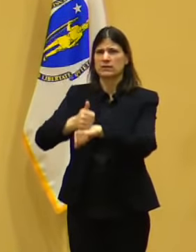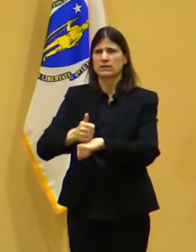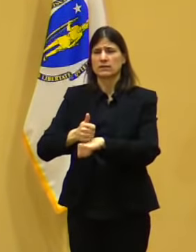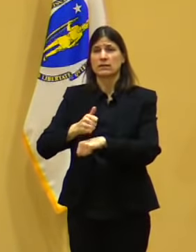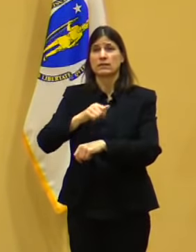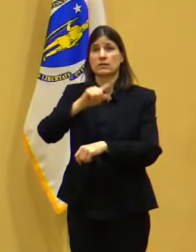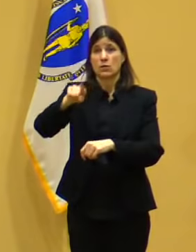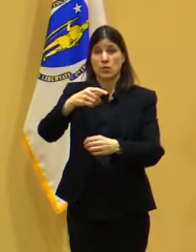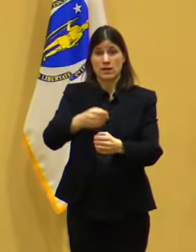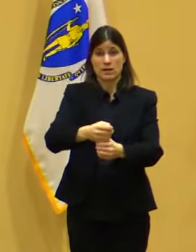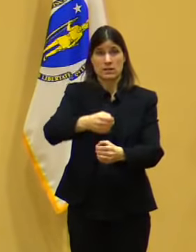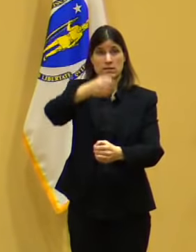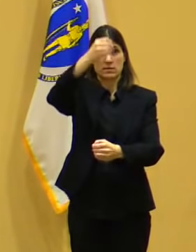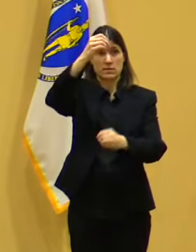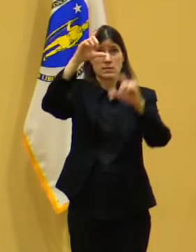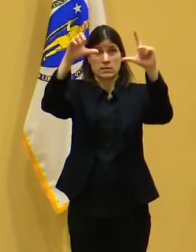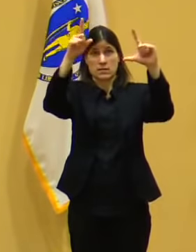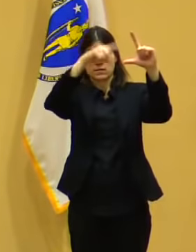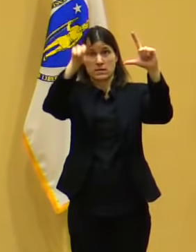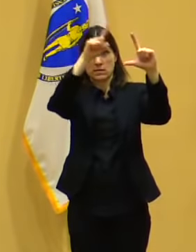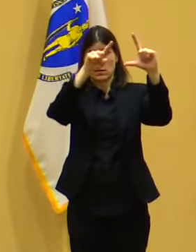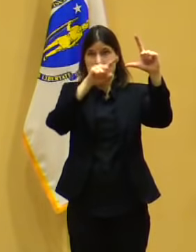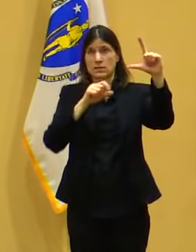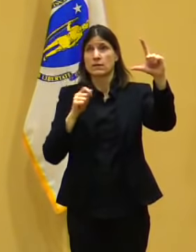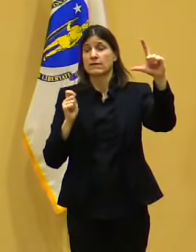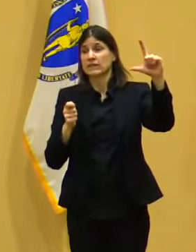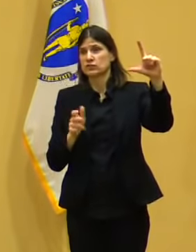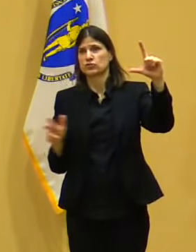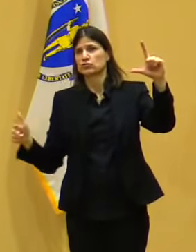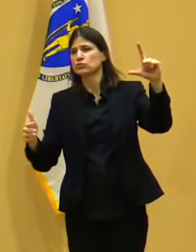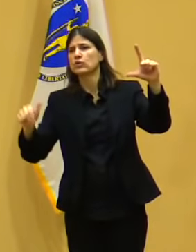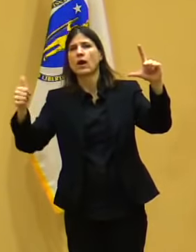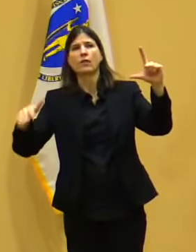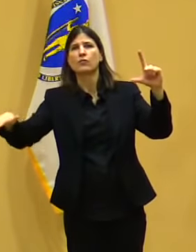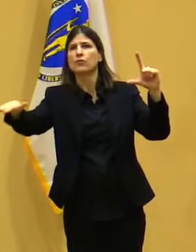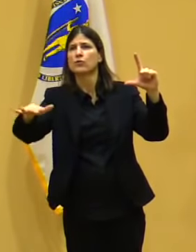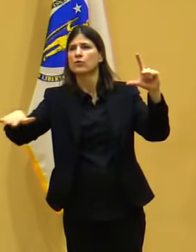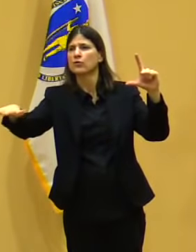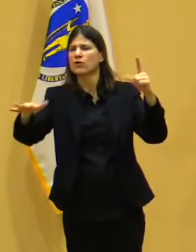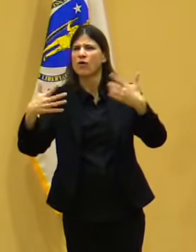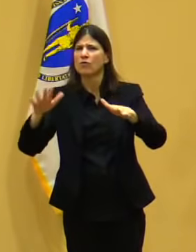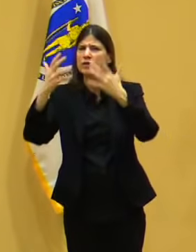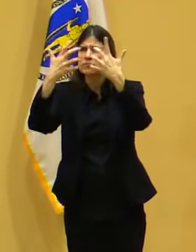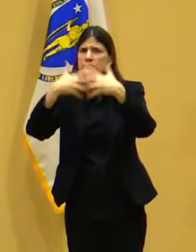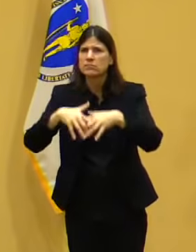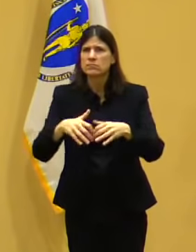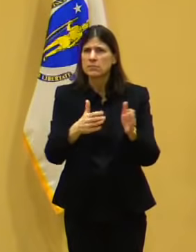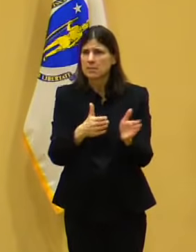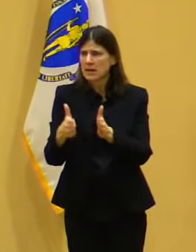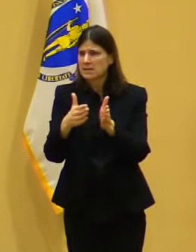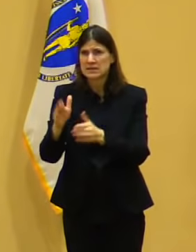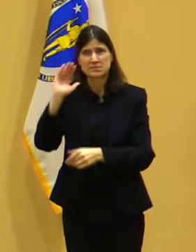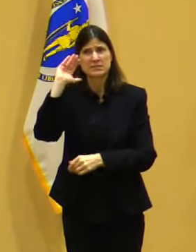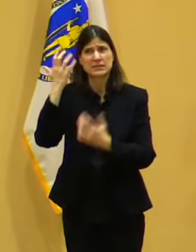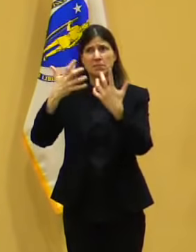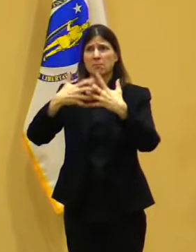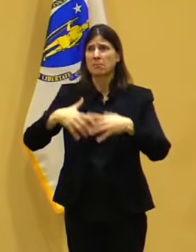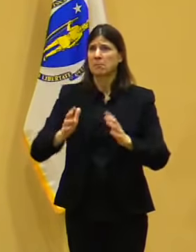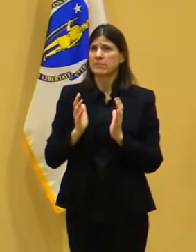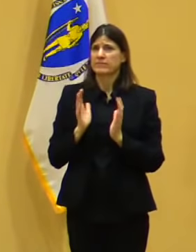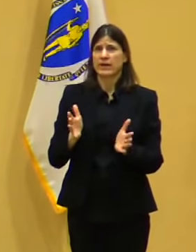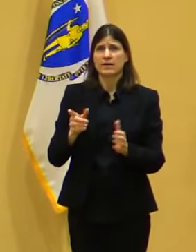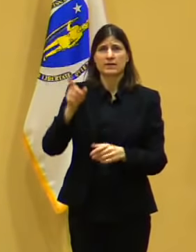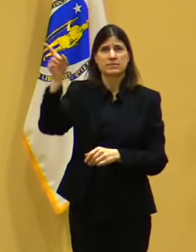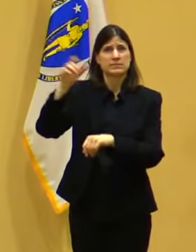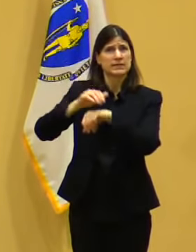about process and procedure. Because they seem to be both doing